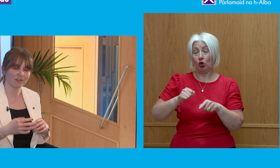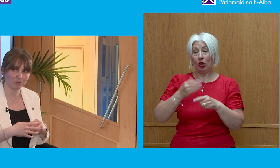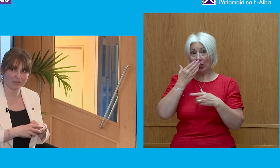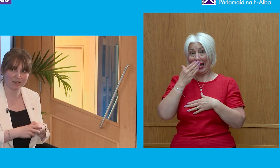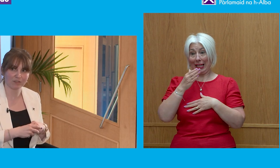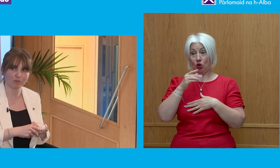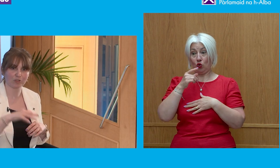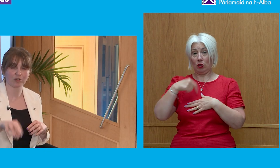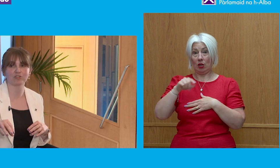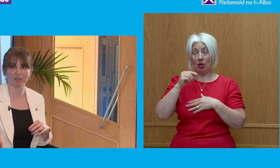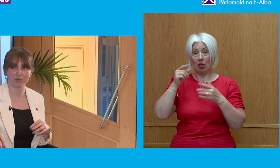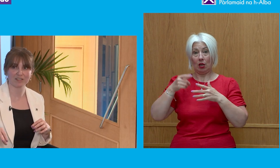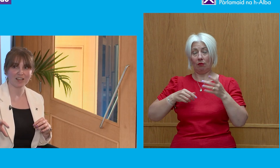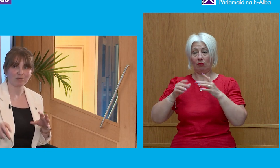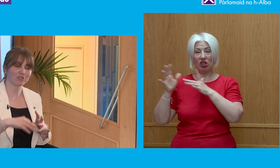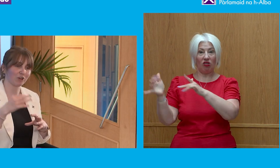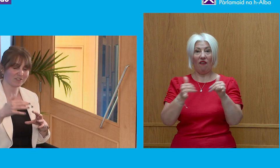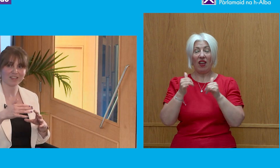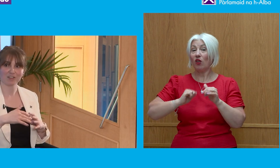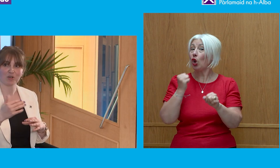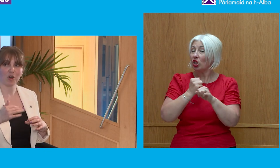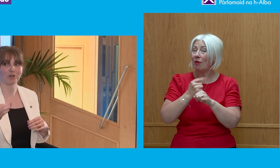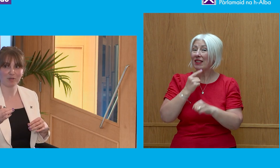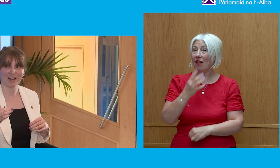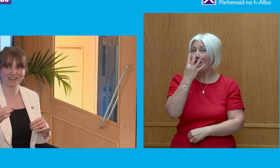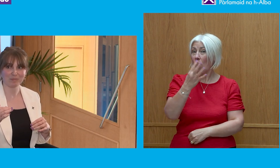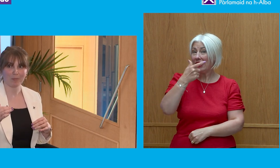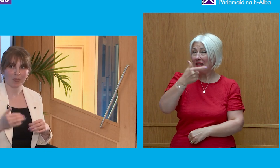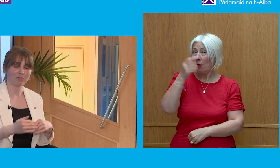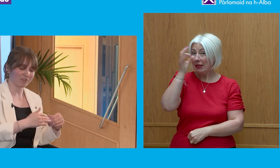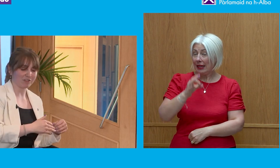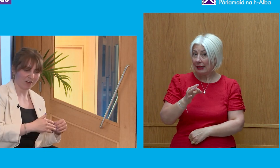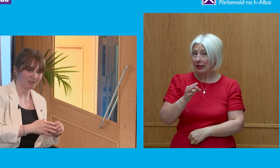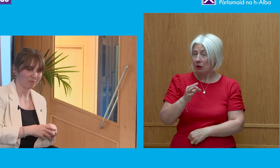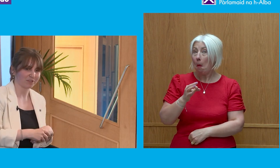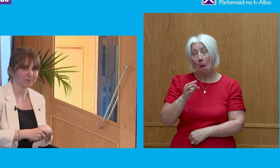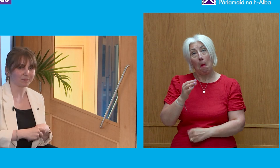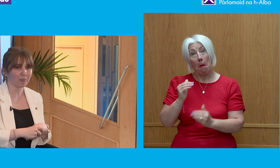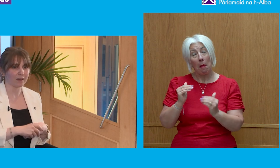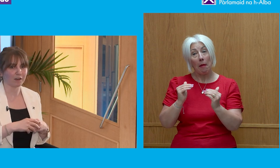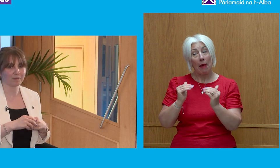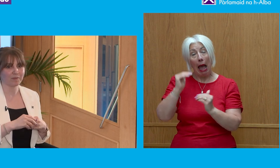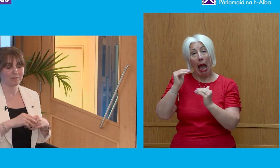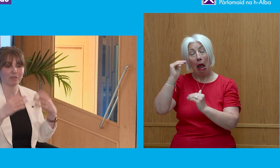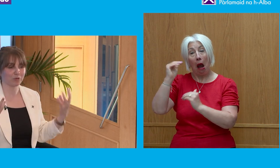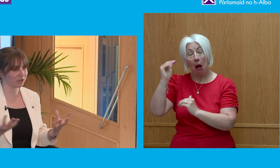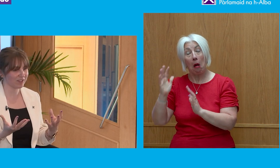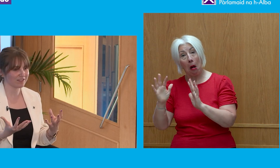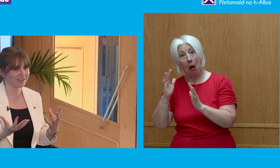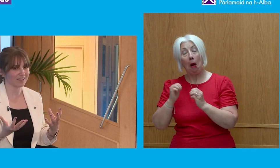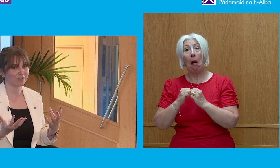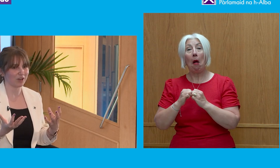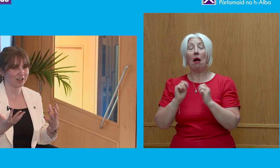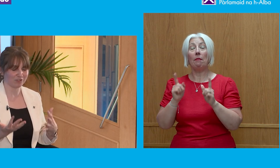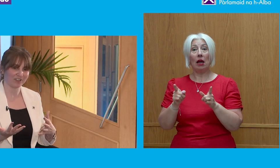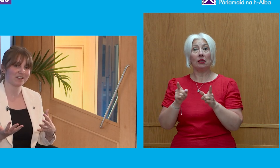it's 47% for the Scottish government, which is obviously quite a bit higher than what we've seen for other numbers. But for all of